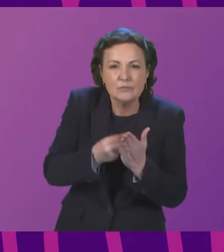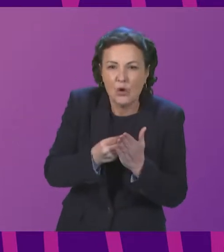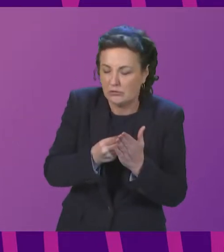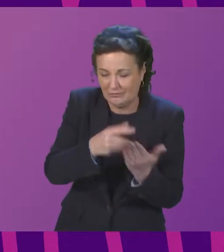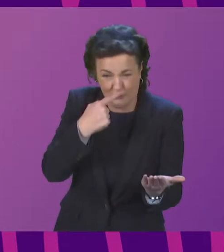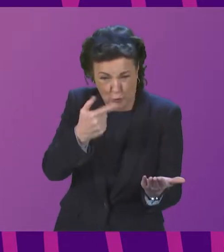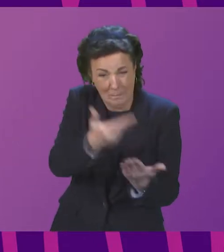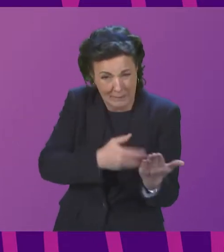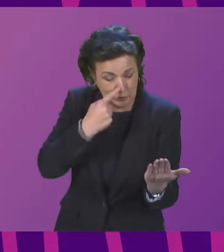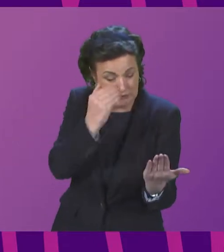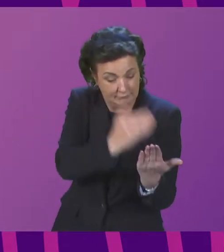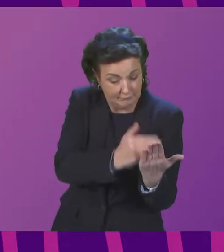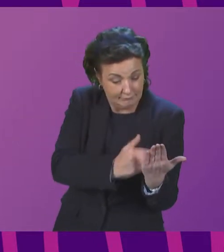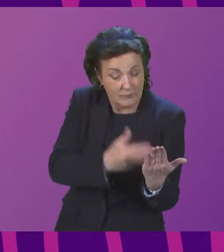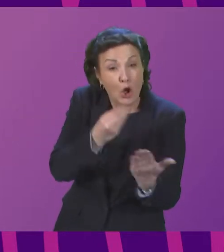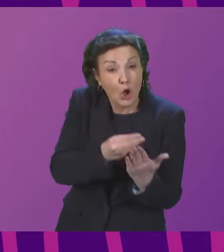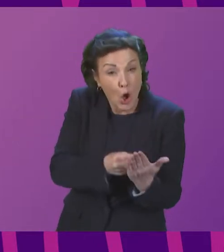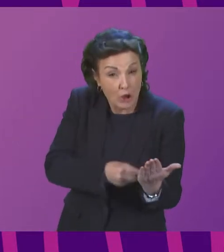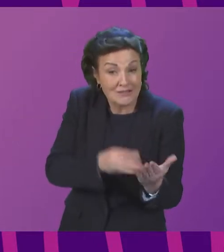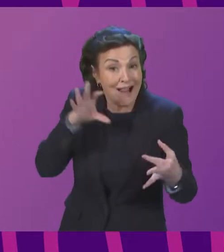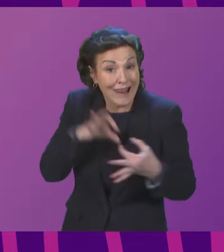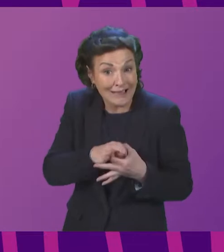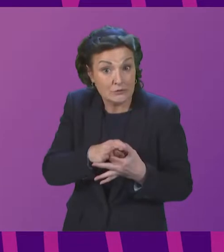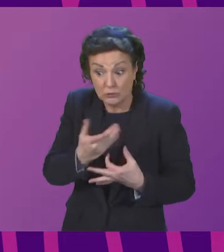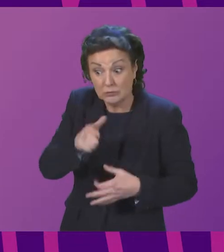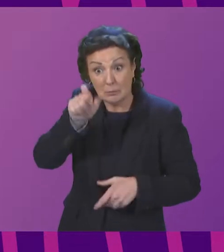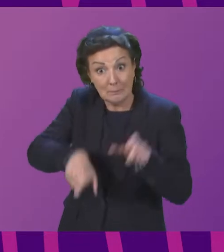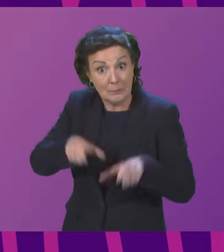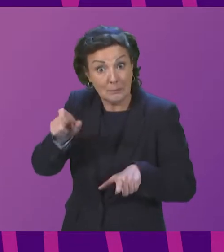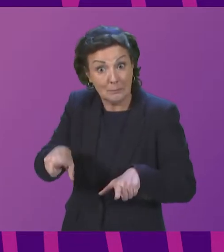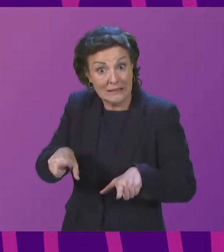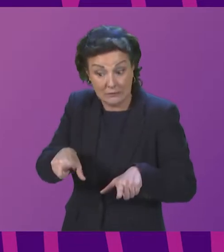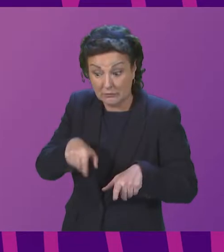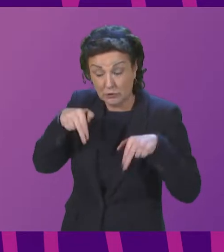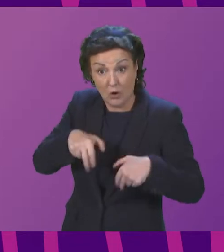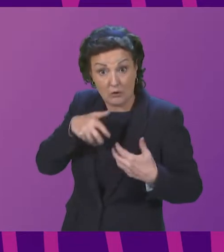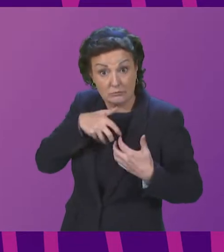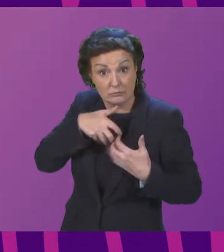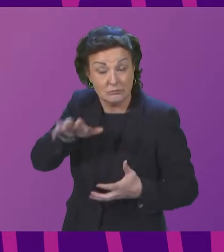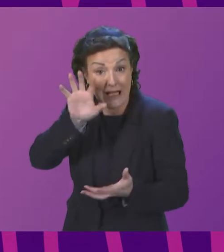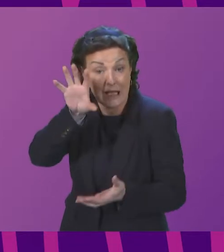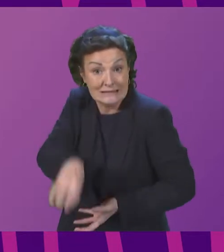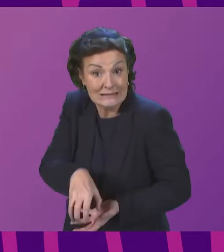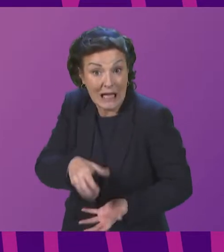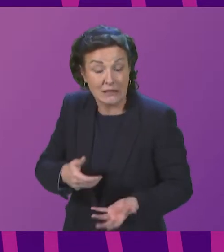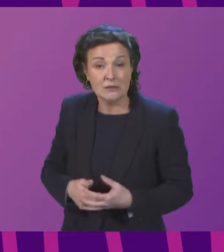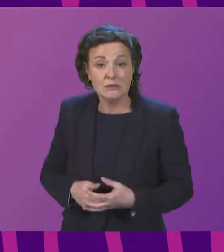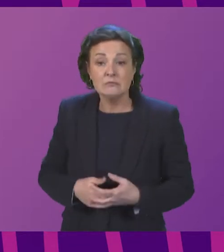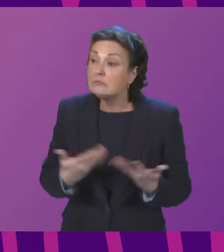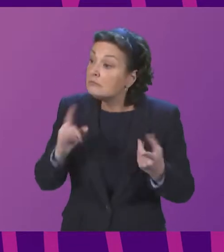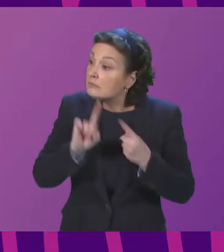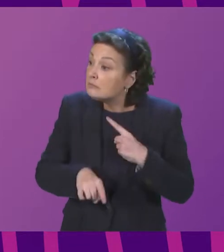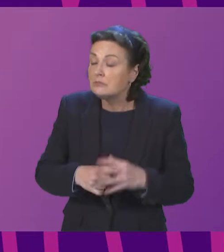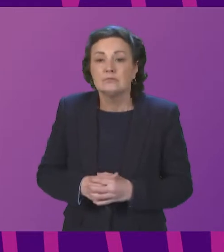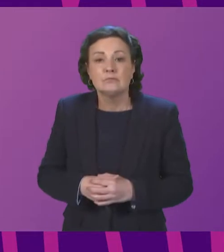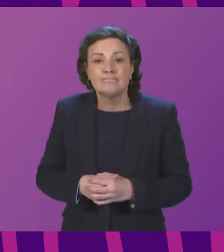detailed in your papers do members have any comments or suggestions david torrance thank you convener